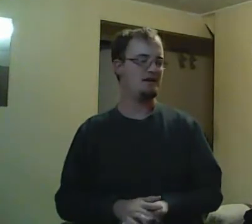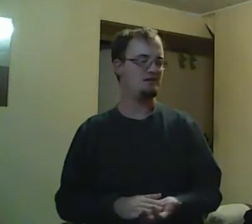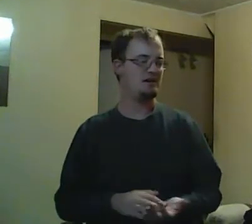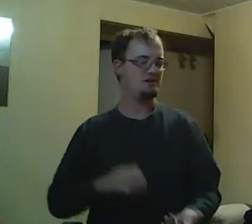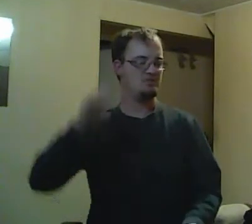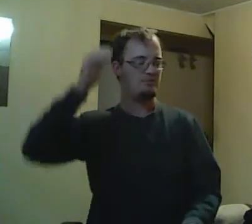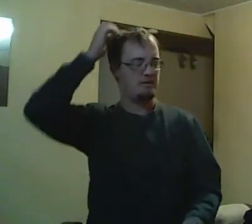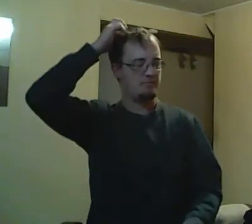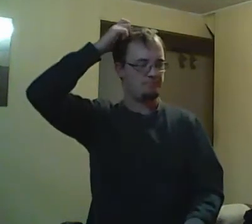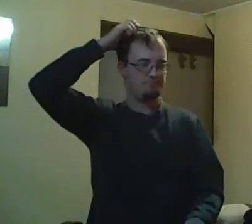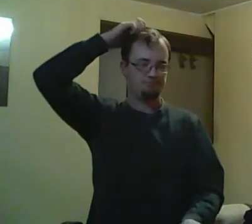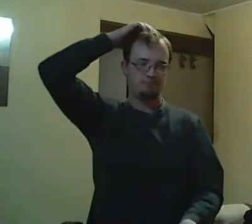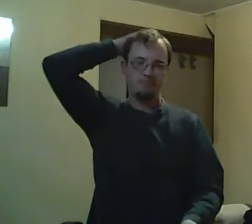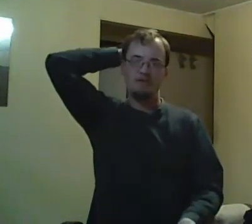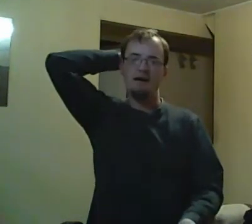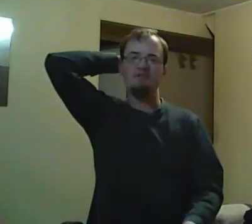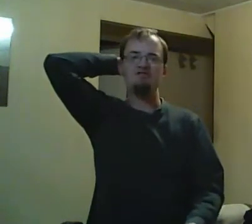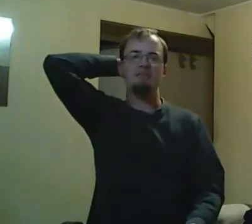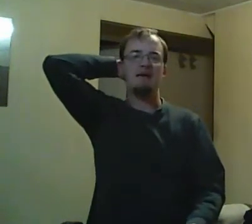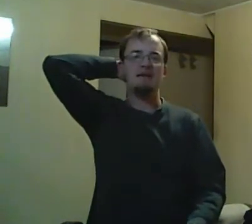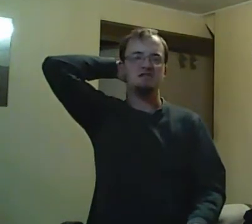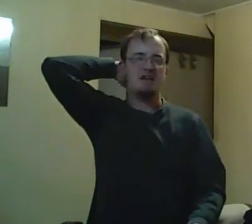She's screwing up in Dracula. She's screwing up in school.